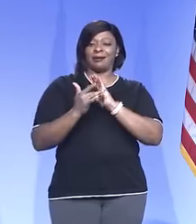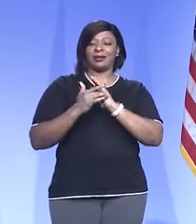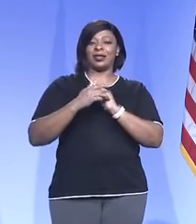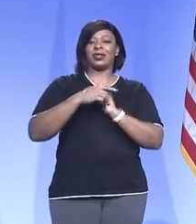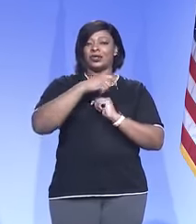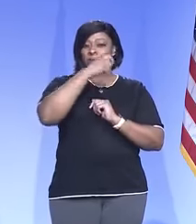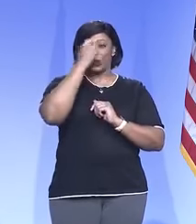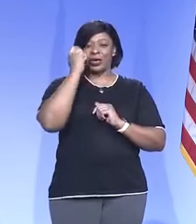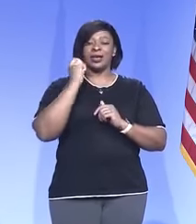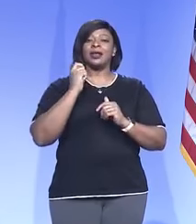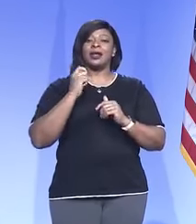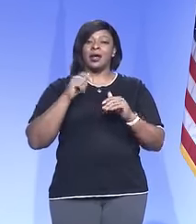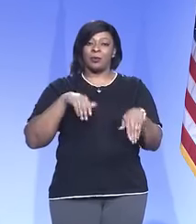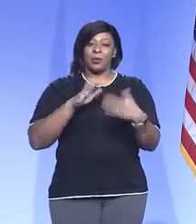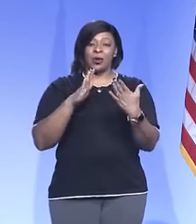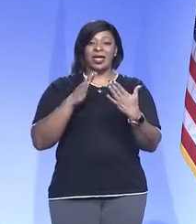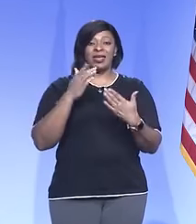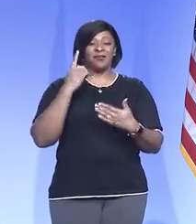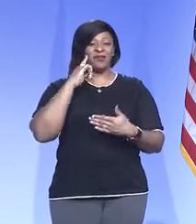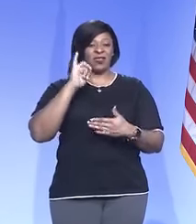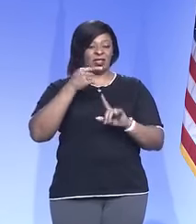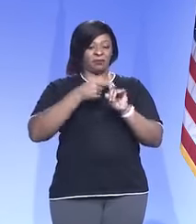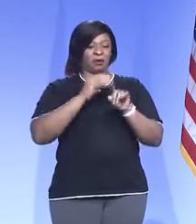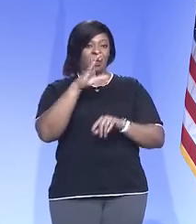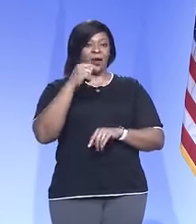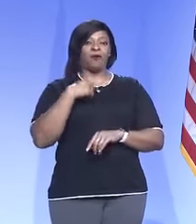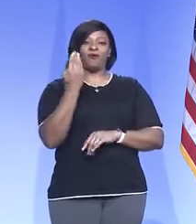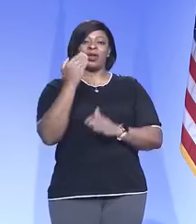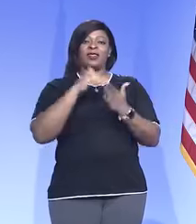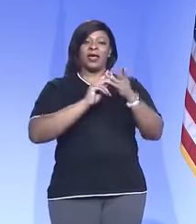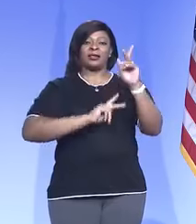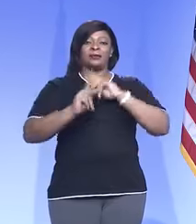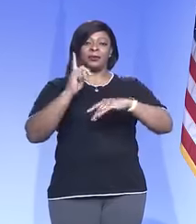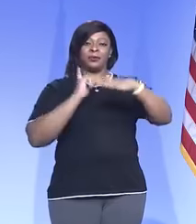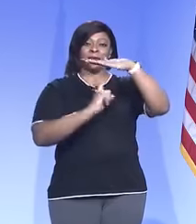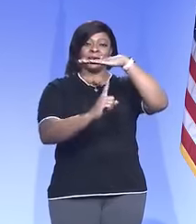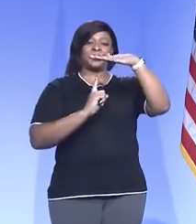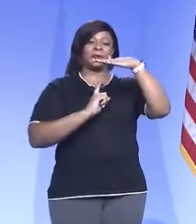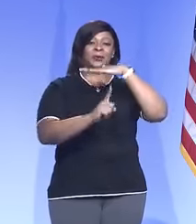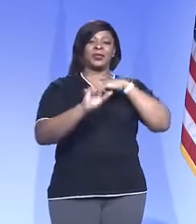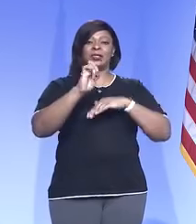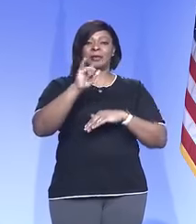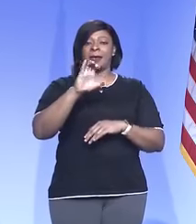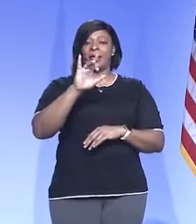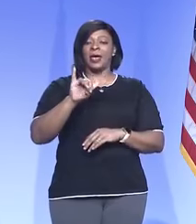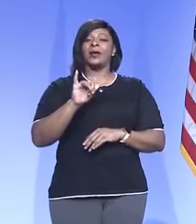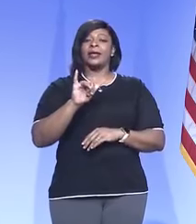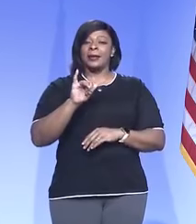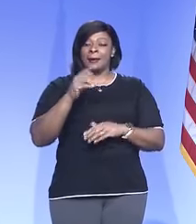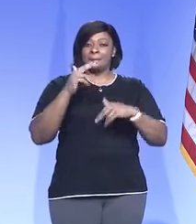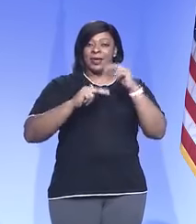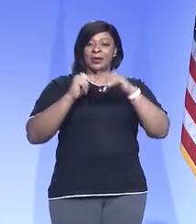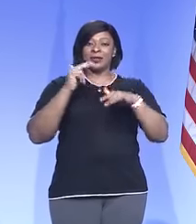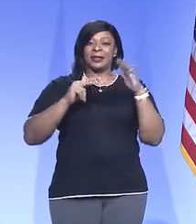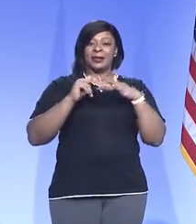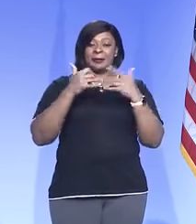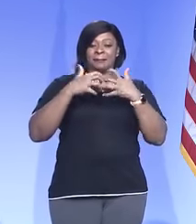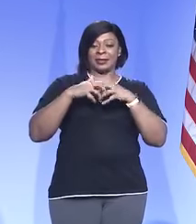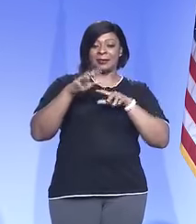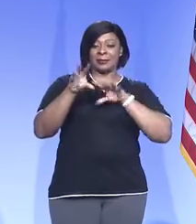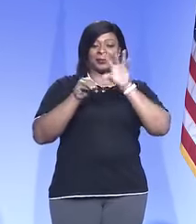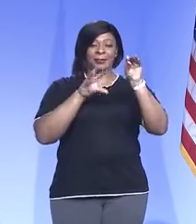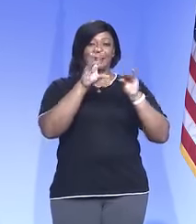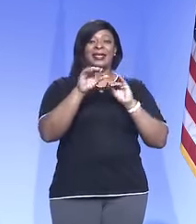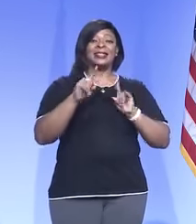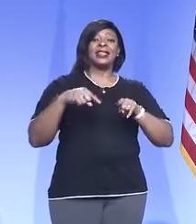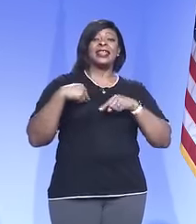month of October. We screened more than 14,000 people that entered into Shelby County government buildings, and since our digital screening process